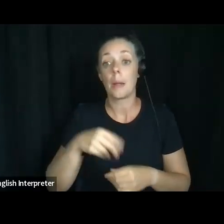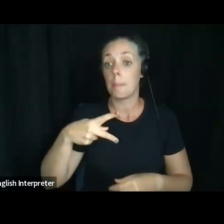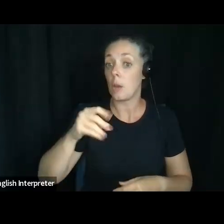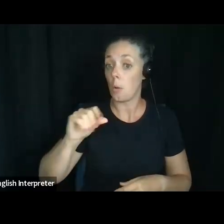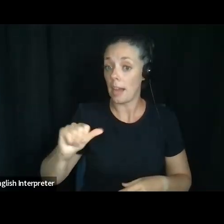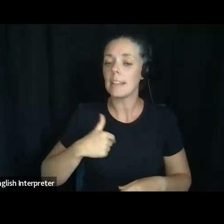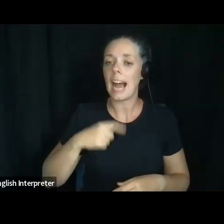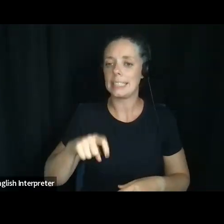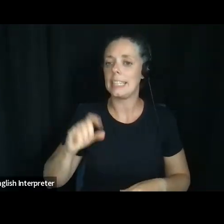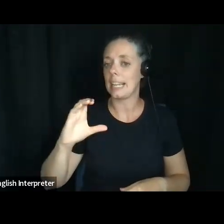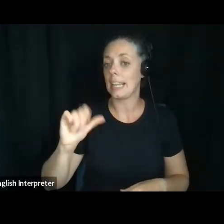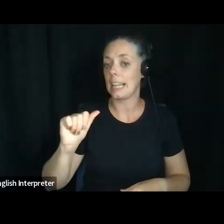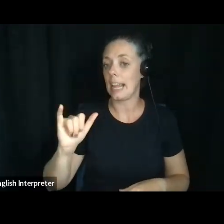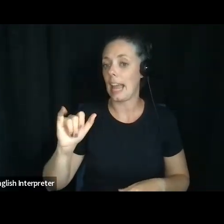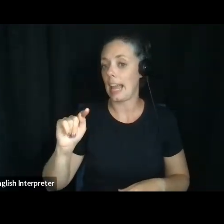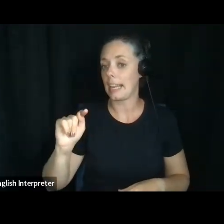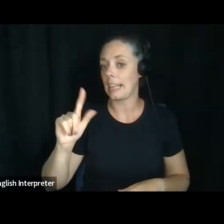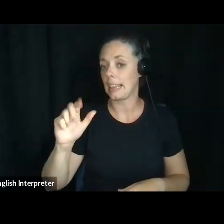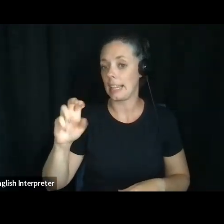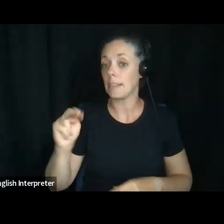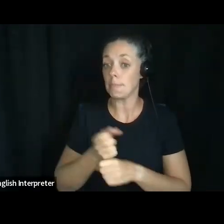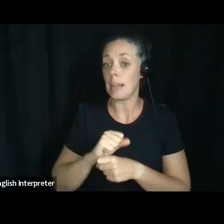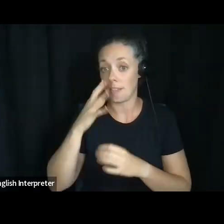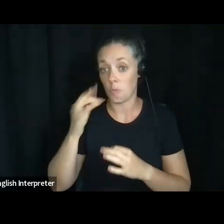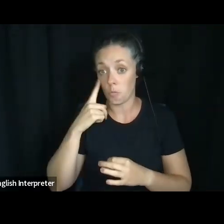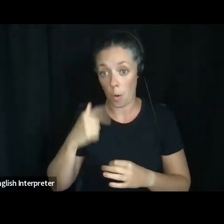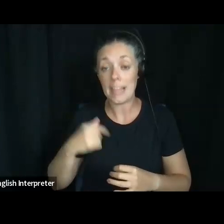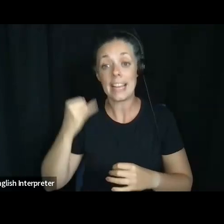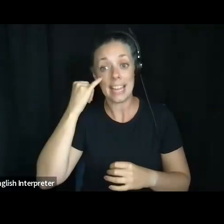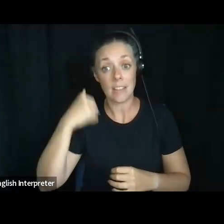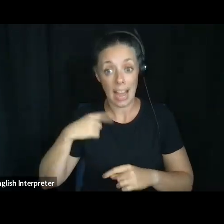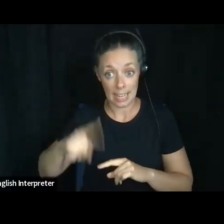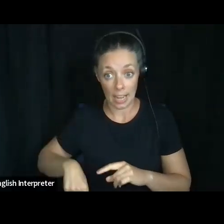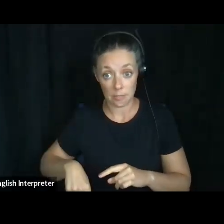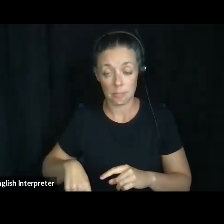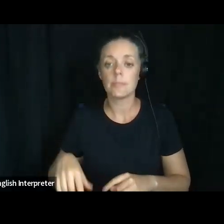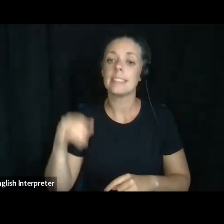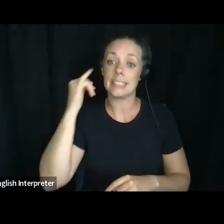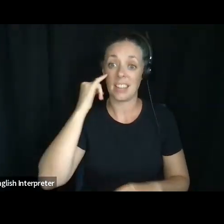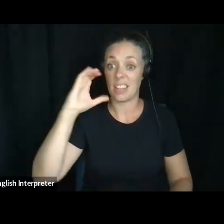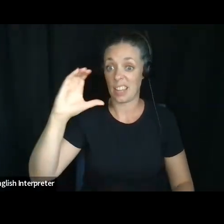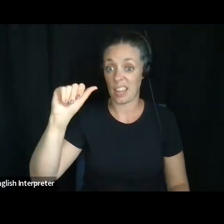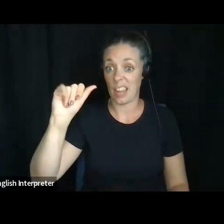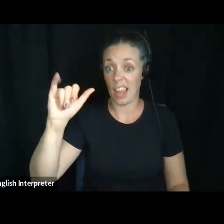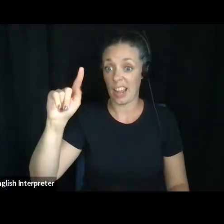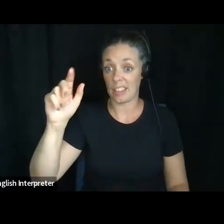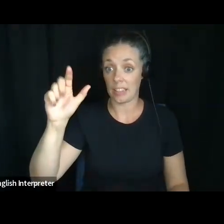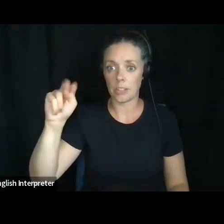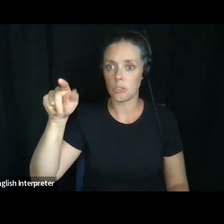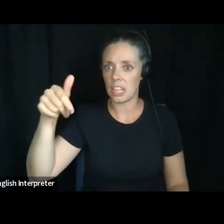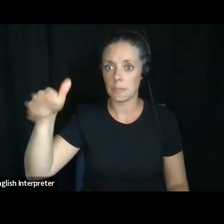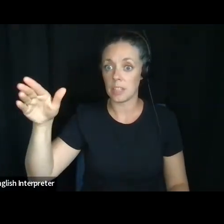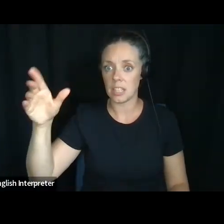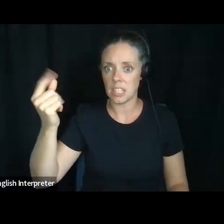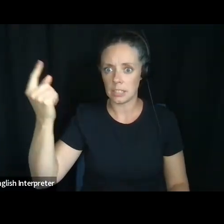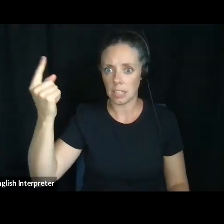to make decisions for me when I can't. Well, Caitlin done gone and do something, done something and really pissed me off. And